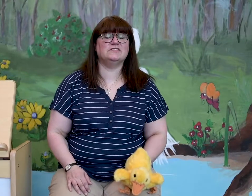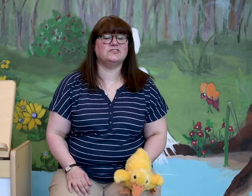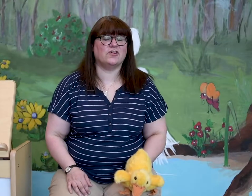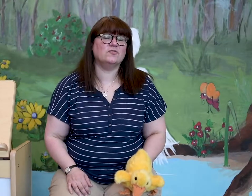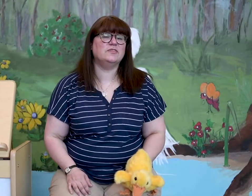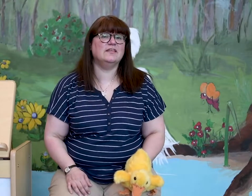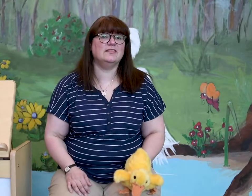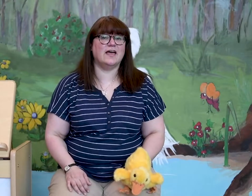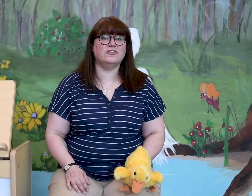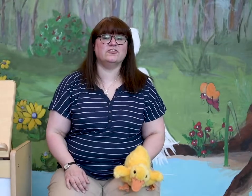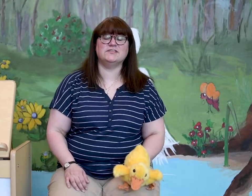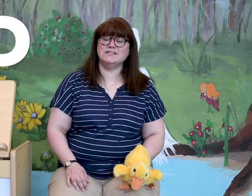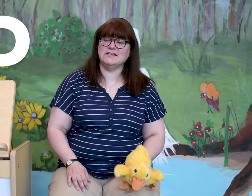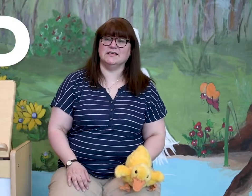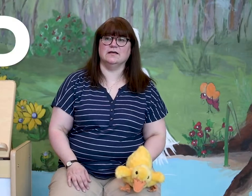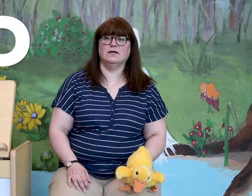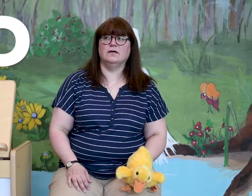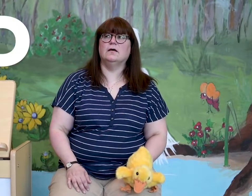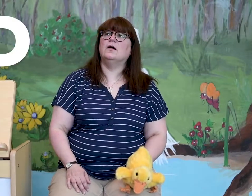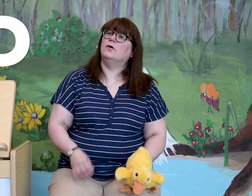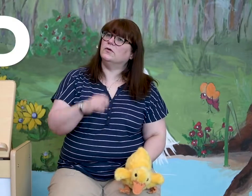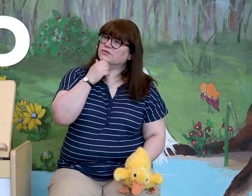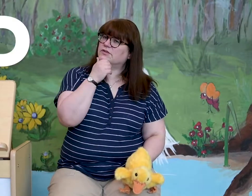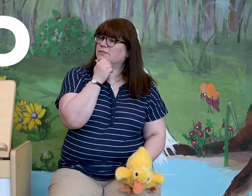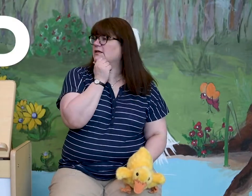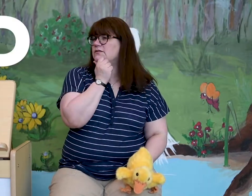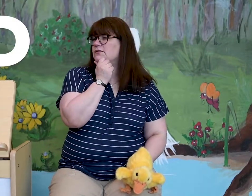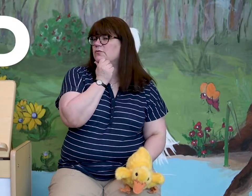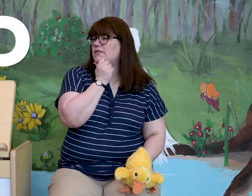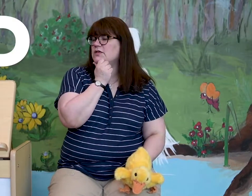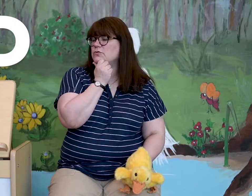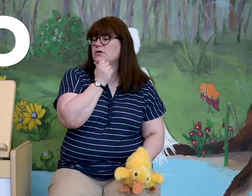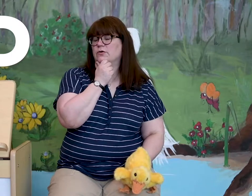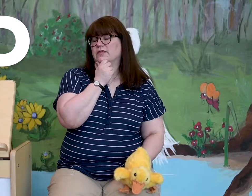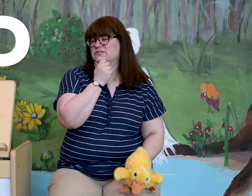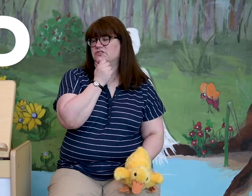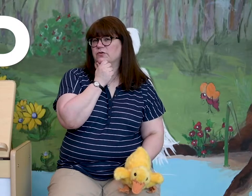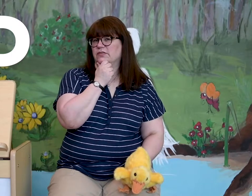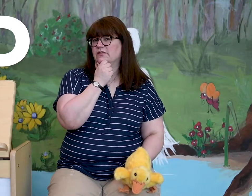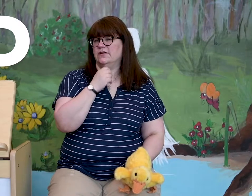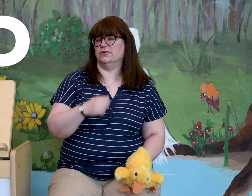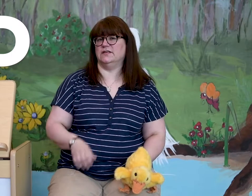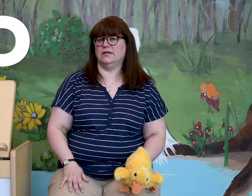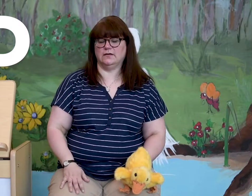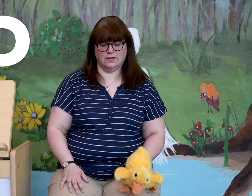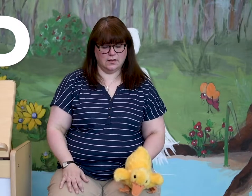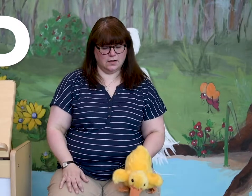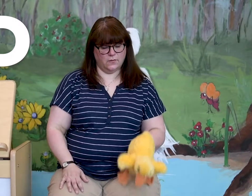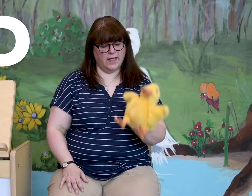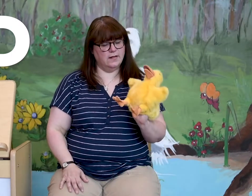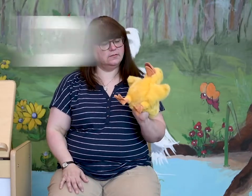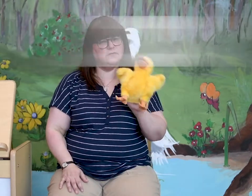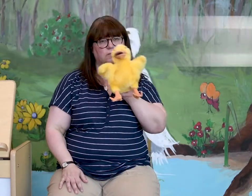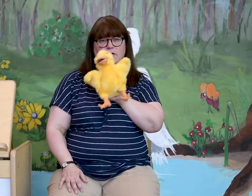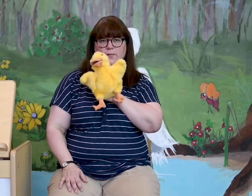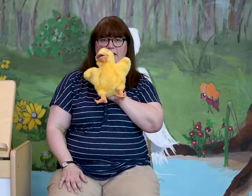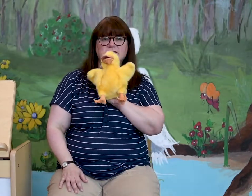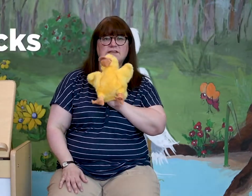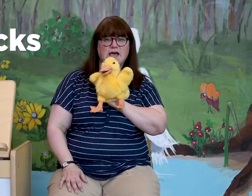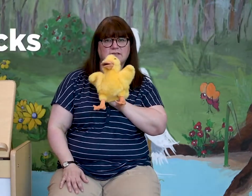start with the letter D. What are some things that you know that start with the letter D? Well, what about ducks?